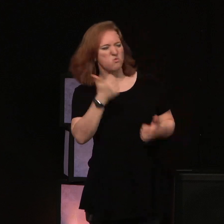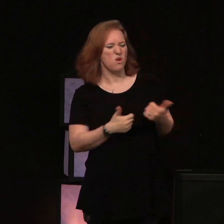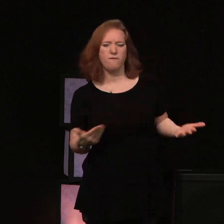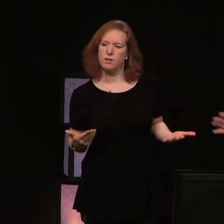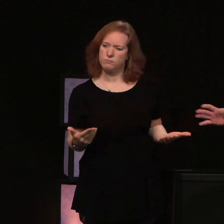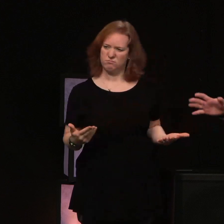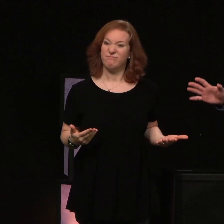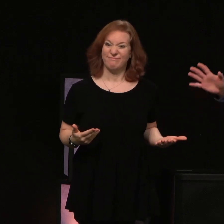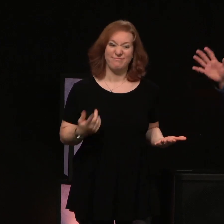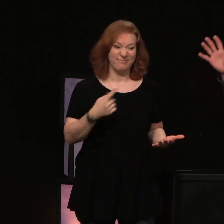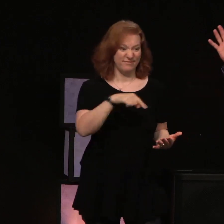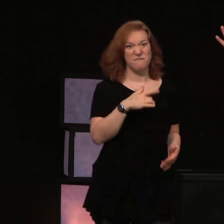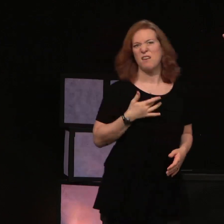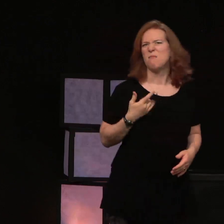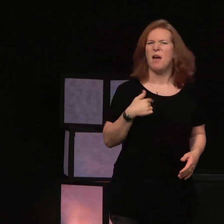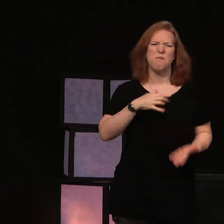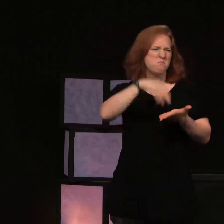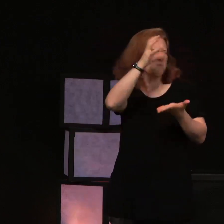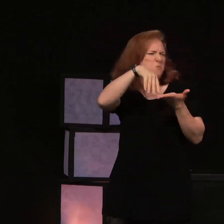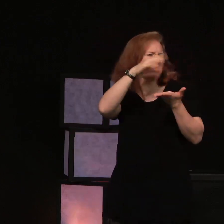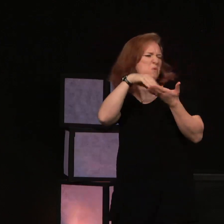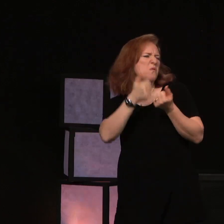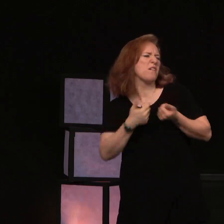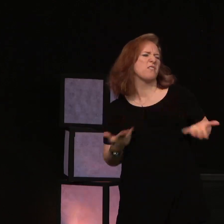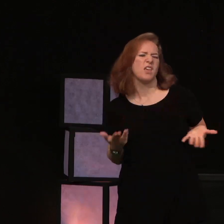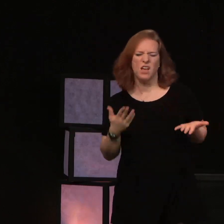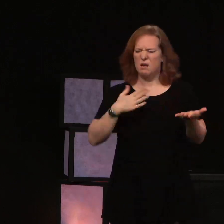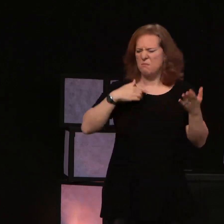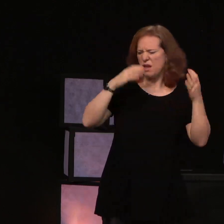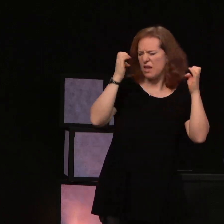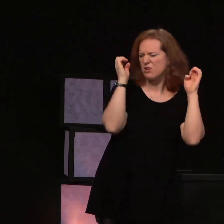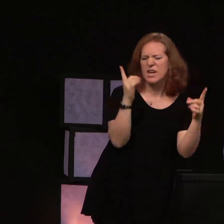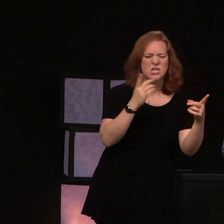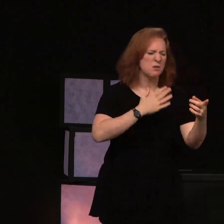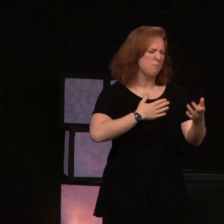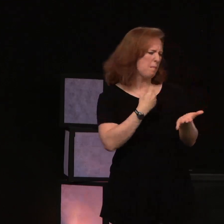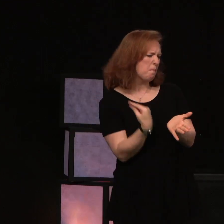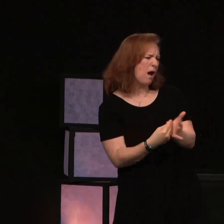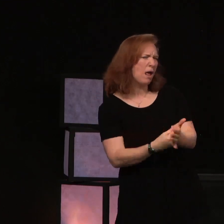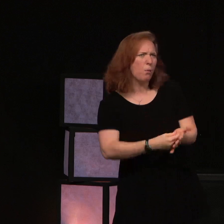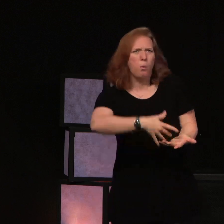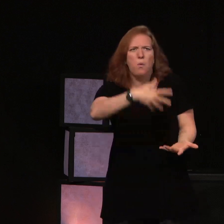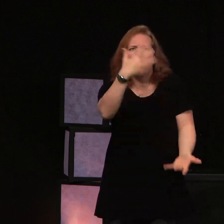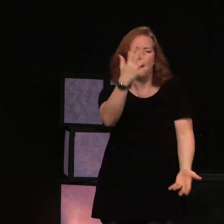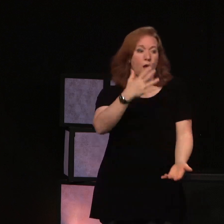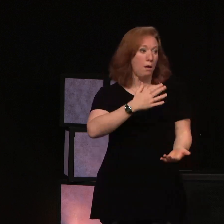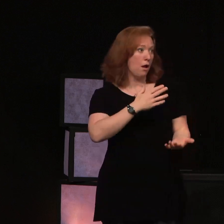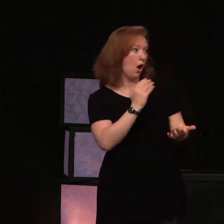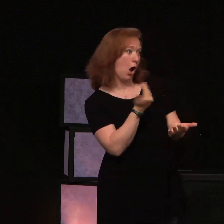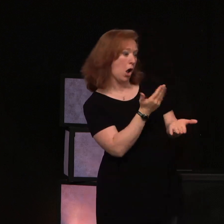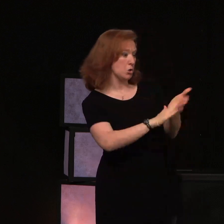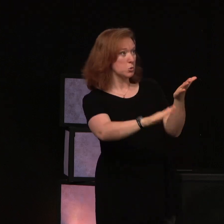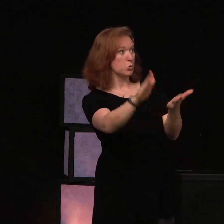Their intelligence their learning their wealth and especially their school of medicine.